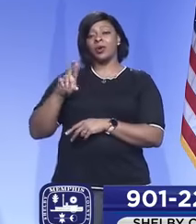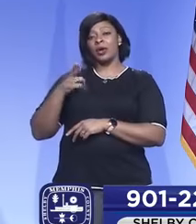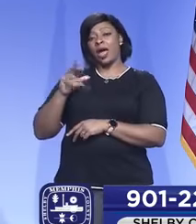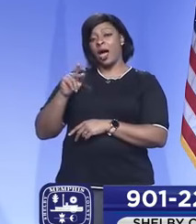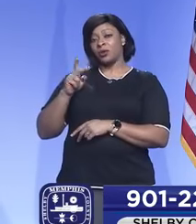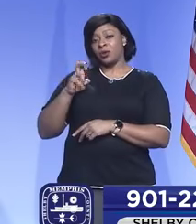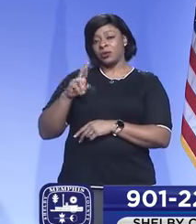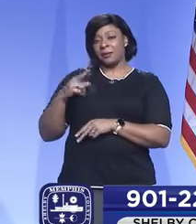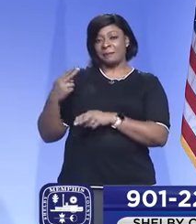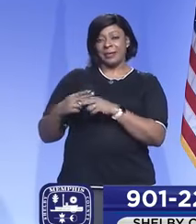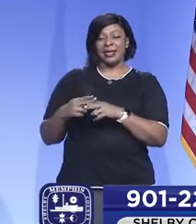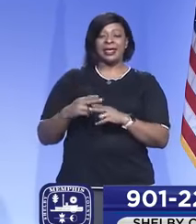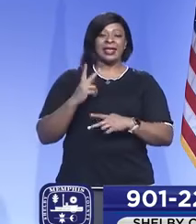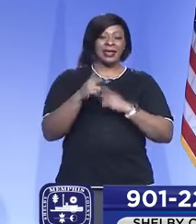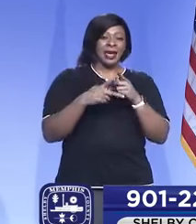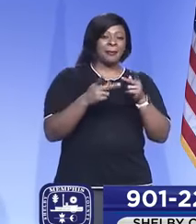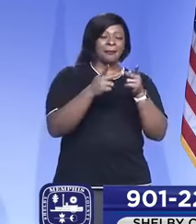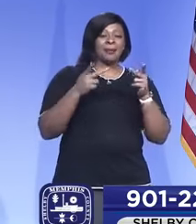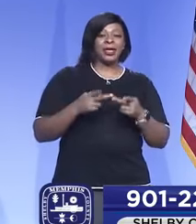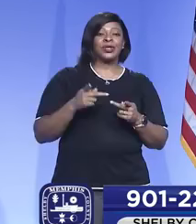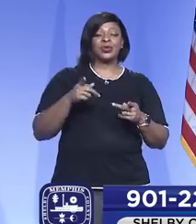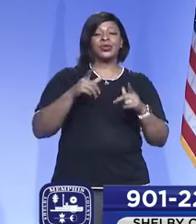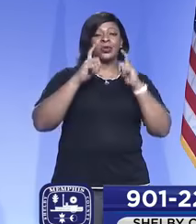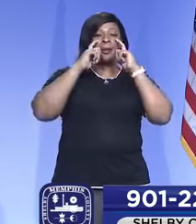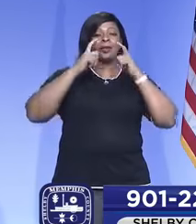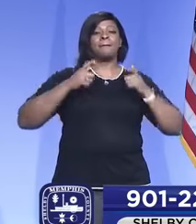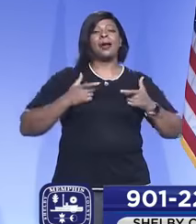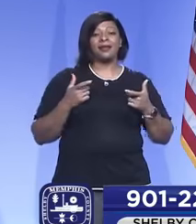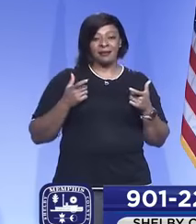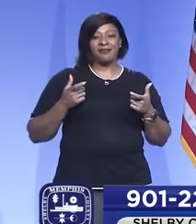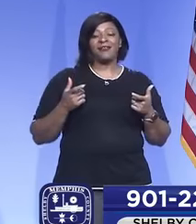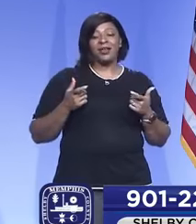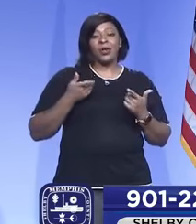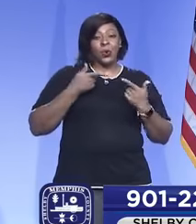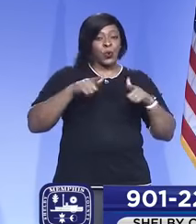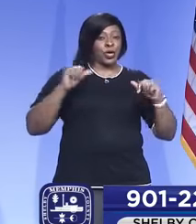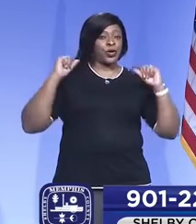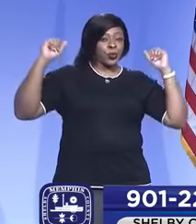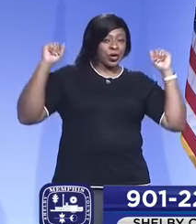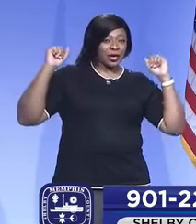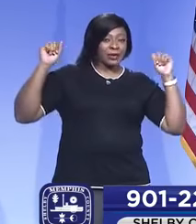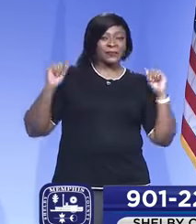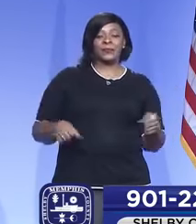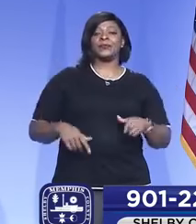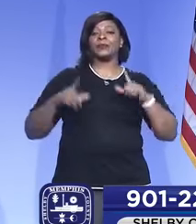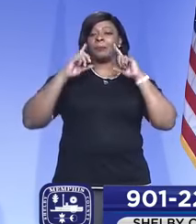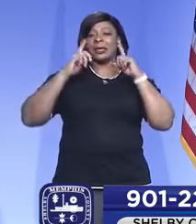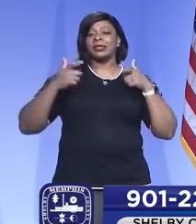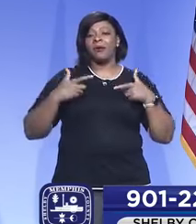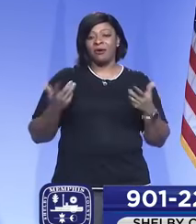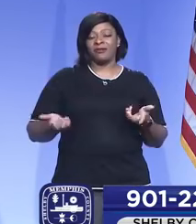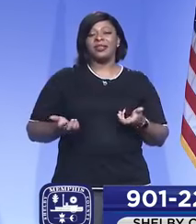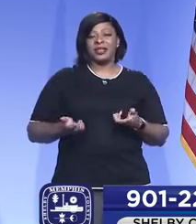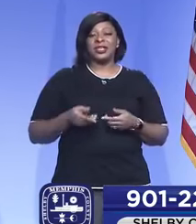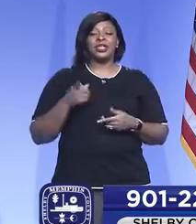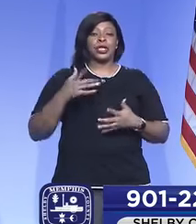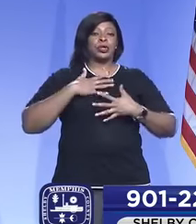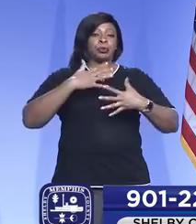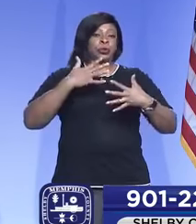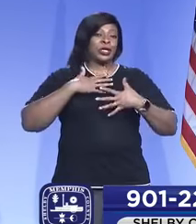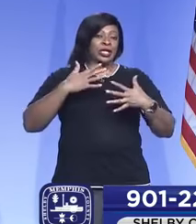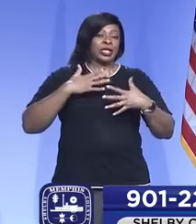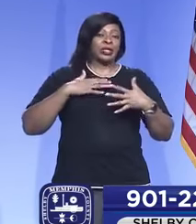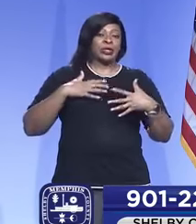mentioned earlier, the kinds of places you take your mask off. So when you're working out, taking the mask off, you're breathing,